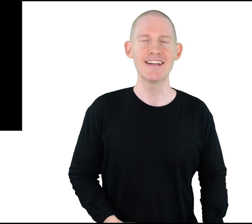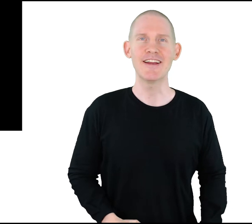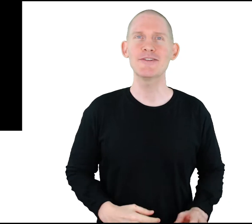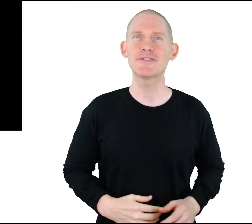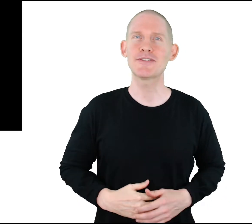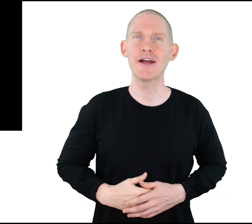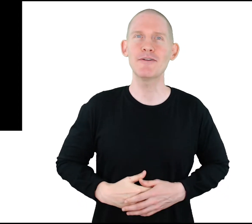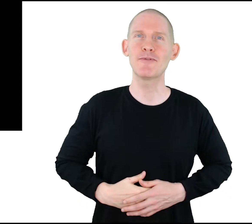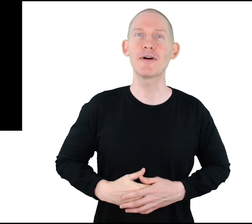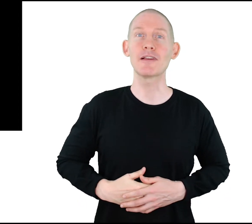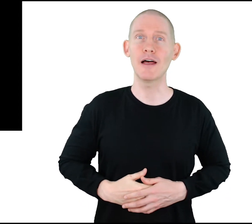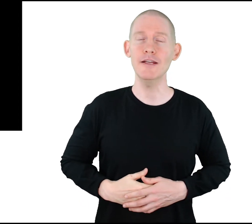Here's the sign for like.